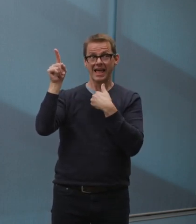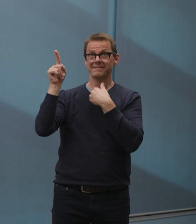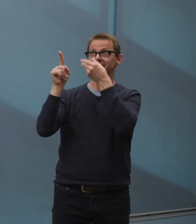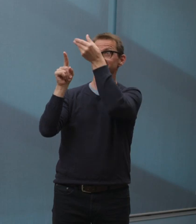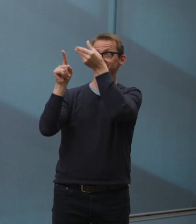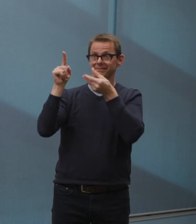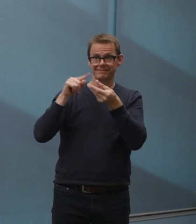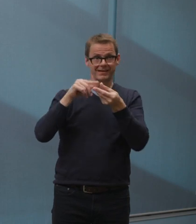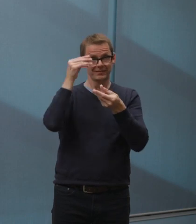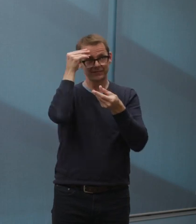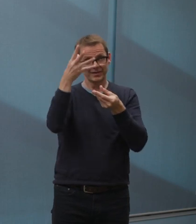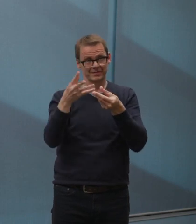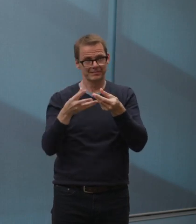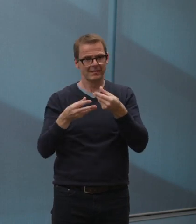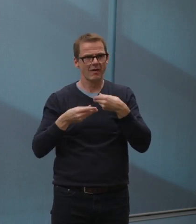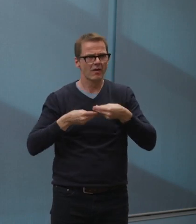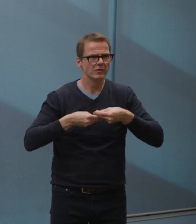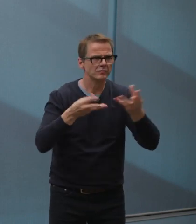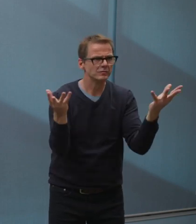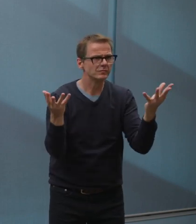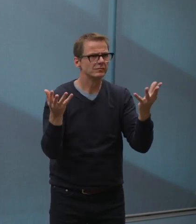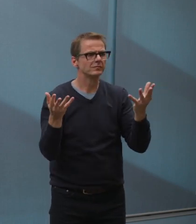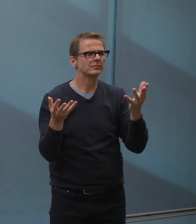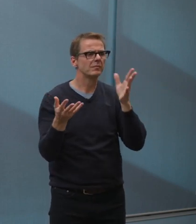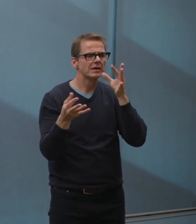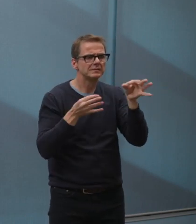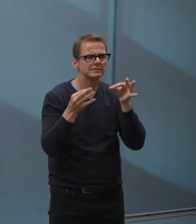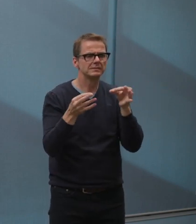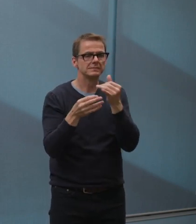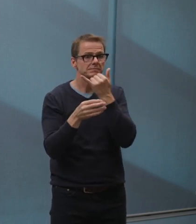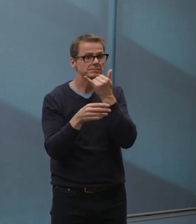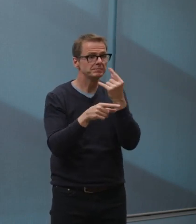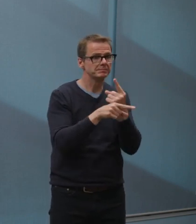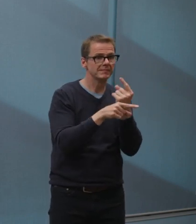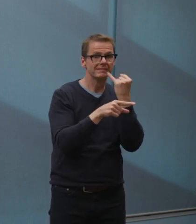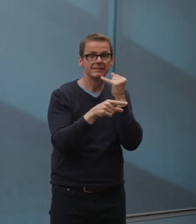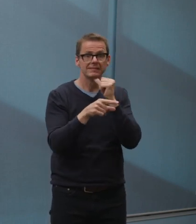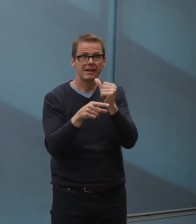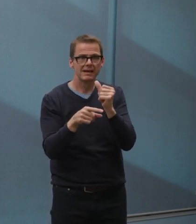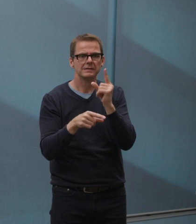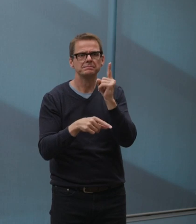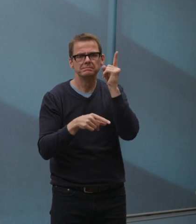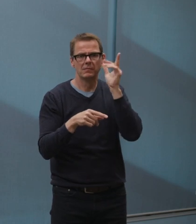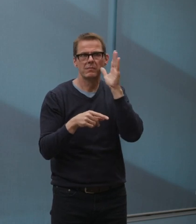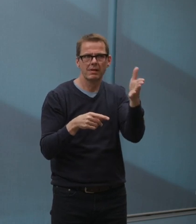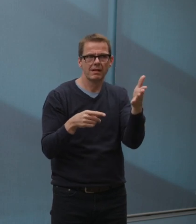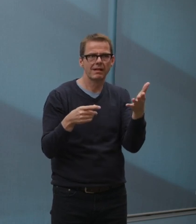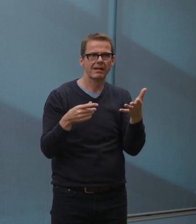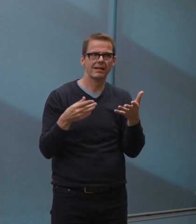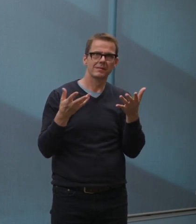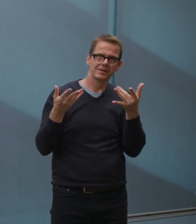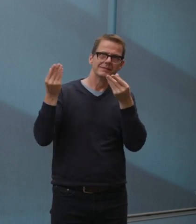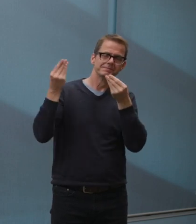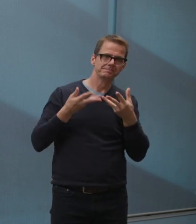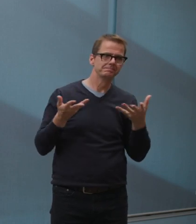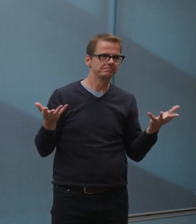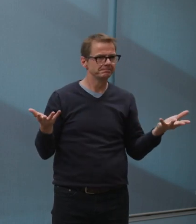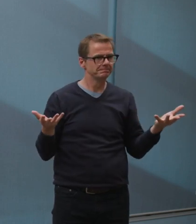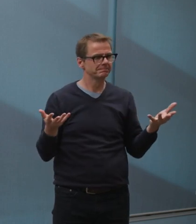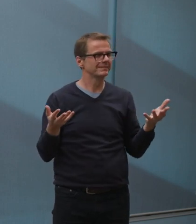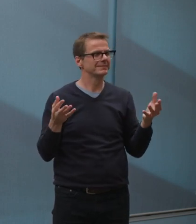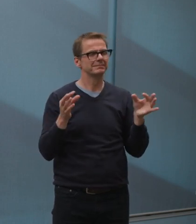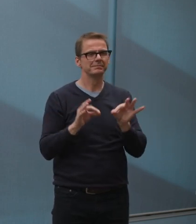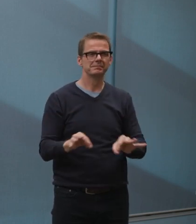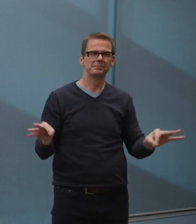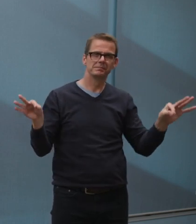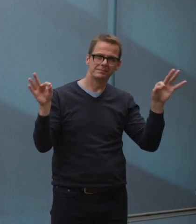that in very short order, then at the end of the day, the decision around reopening on the 14th